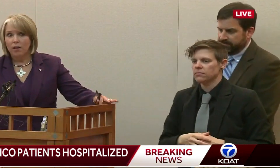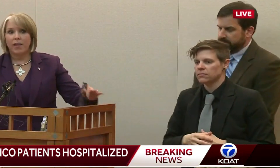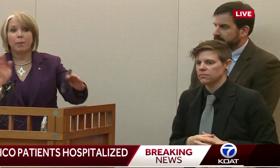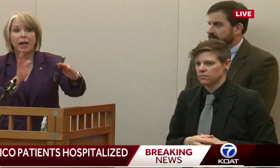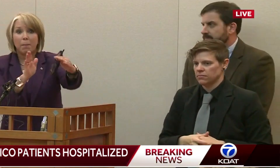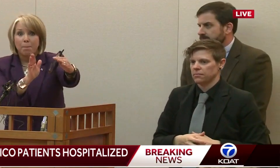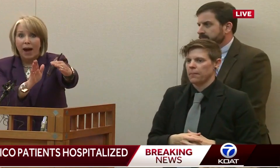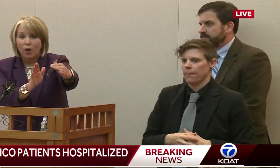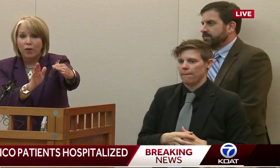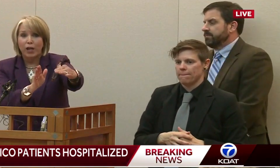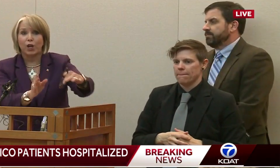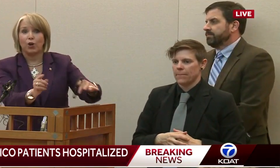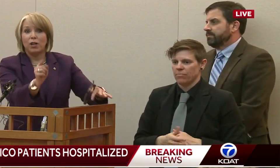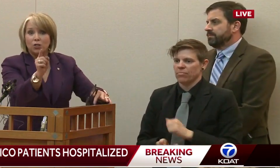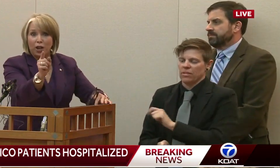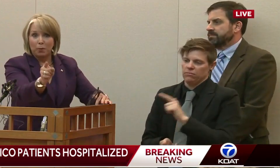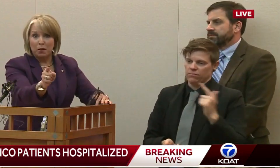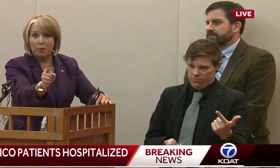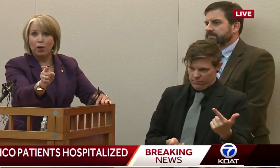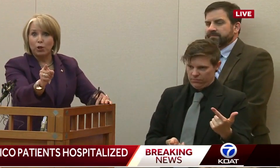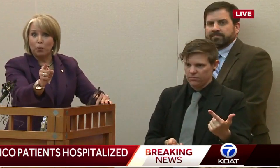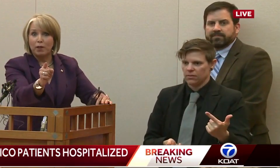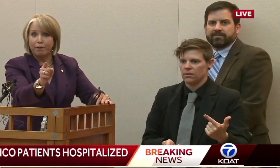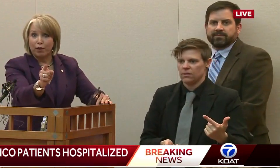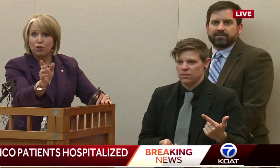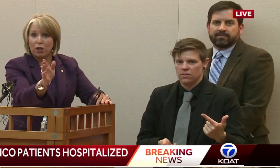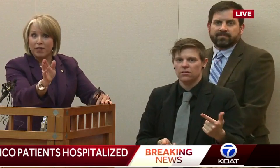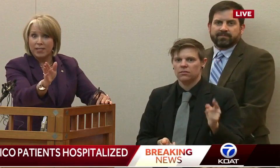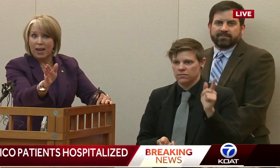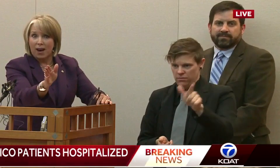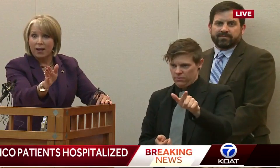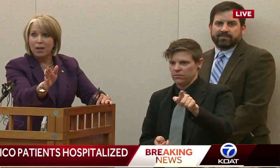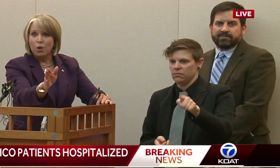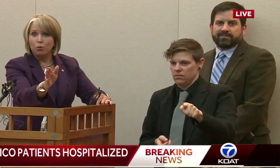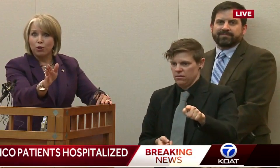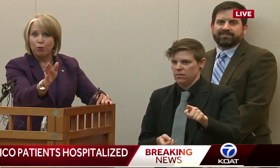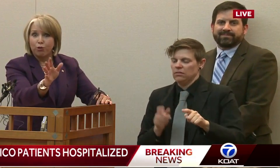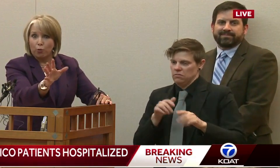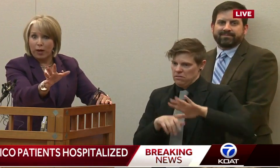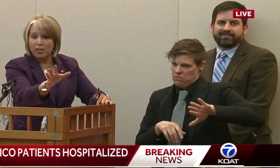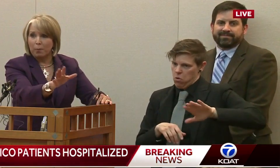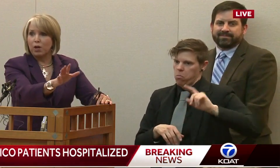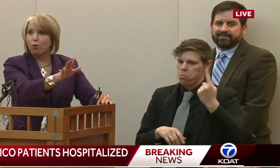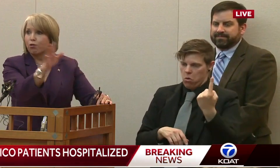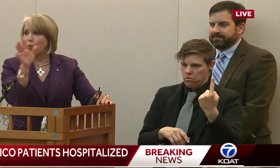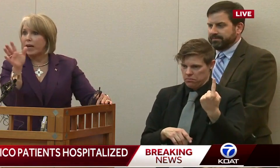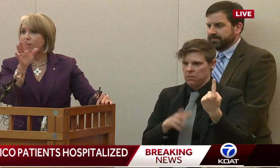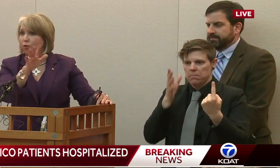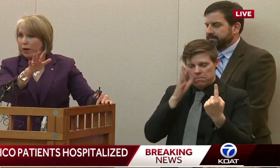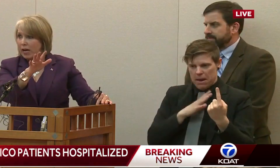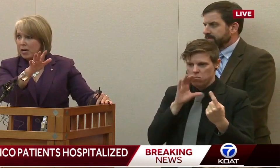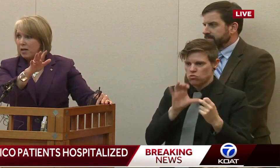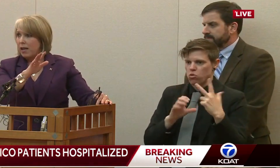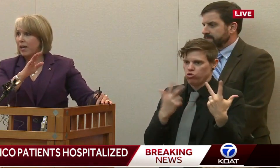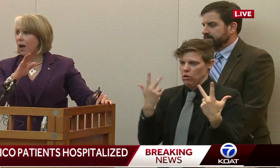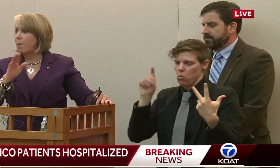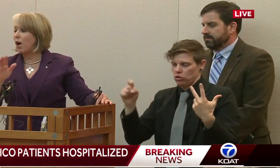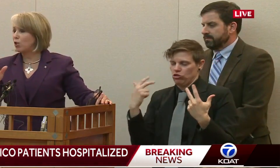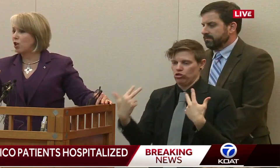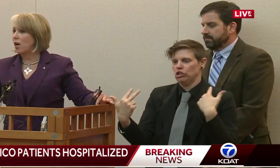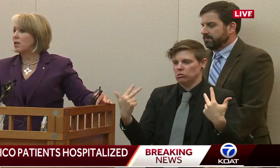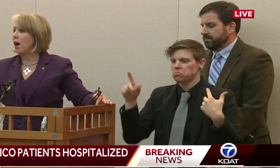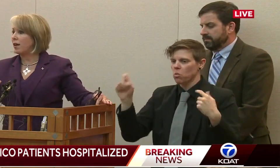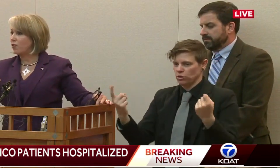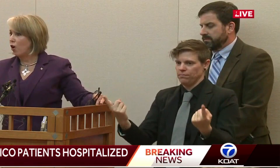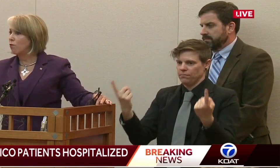here. Then I'm going to come back over here. Gentlemen in the middle, you'll be the first on this side. We'll do three. So I'm going to go three to three. And